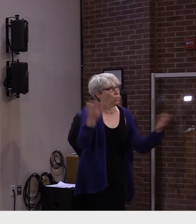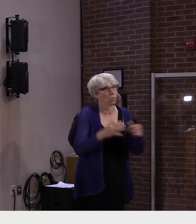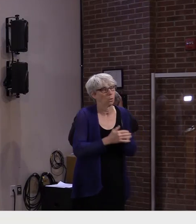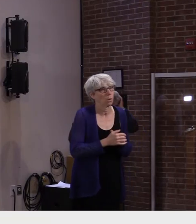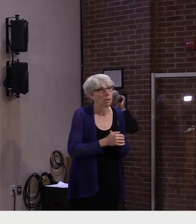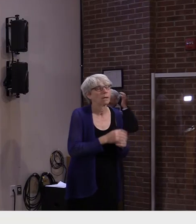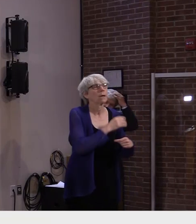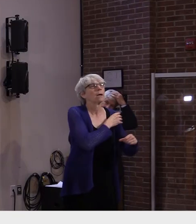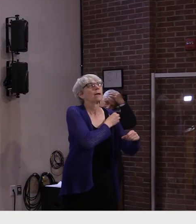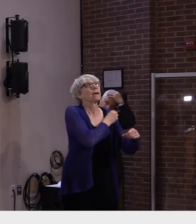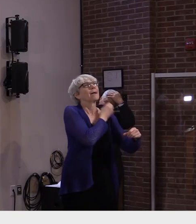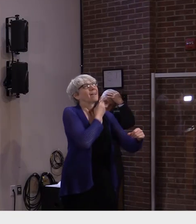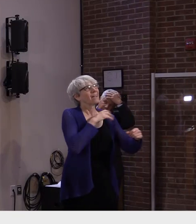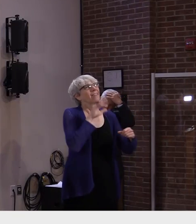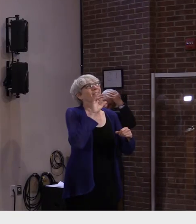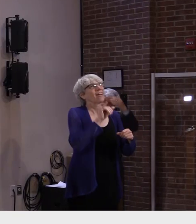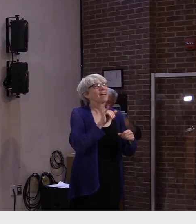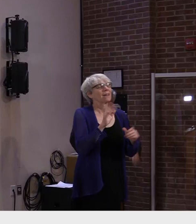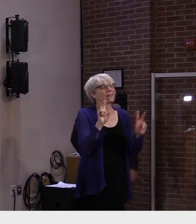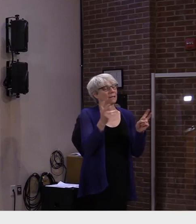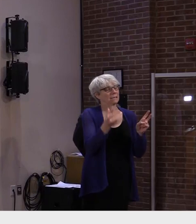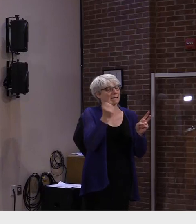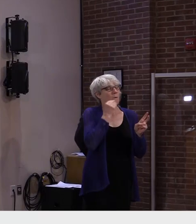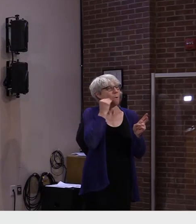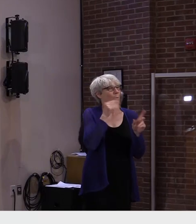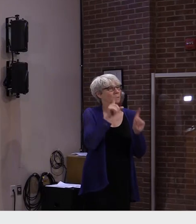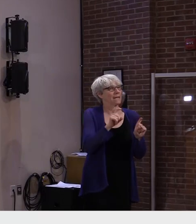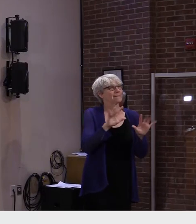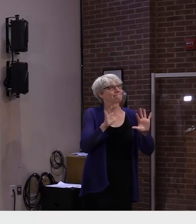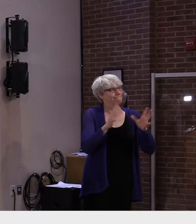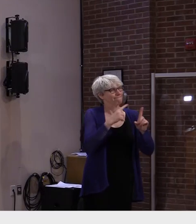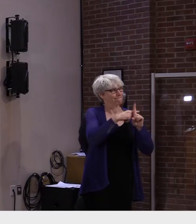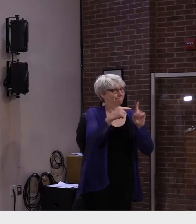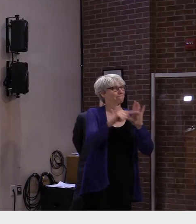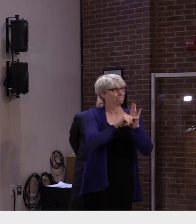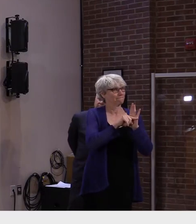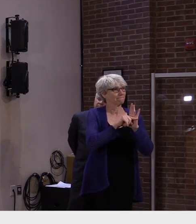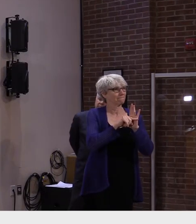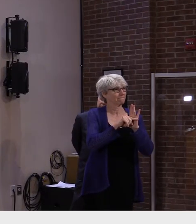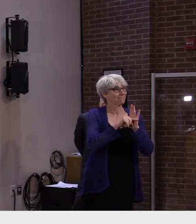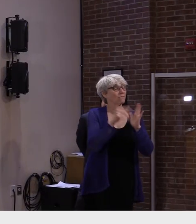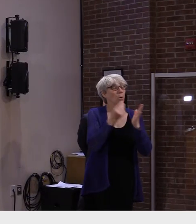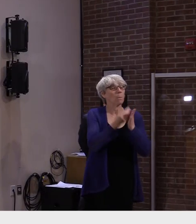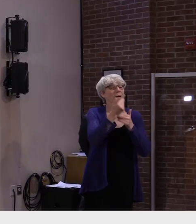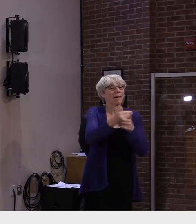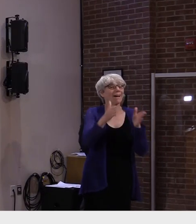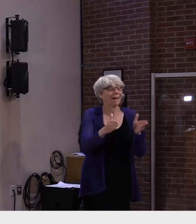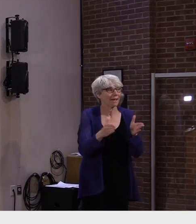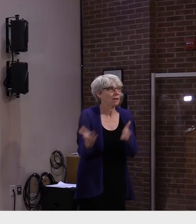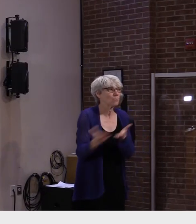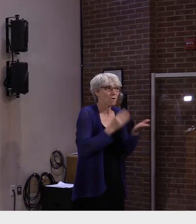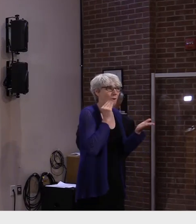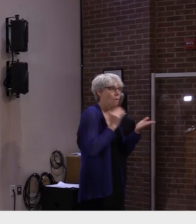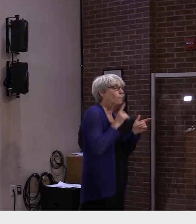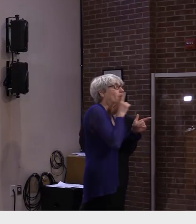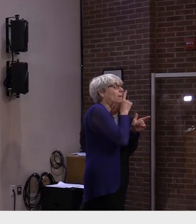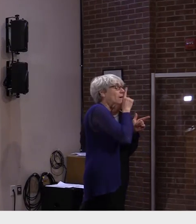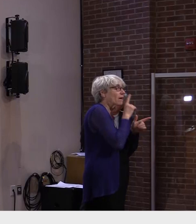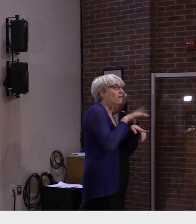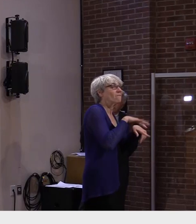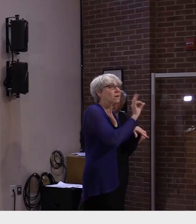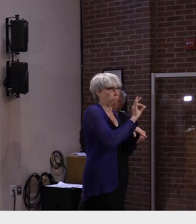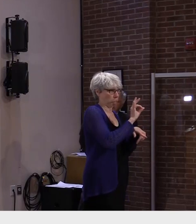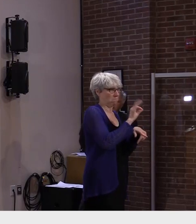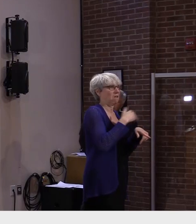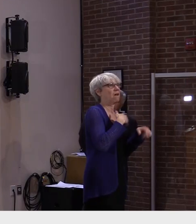caveats in that test. So when you do a home test, if you're positive at a time like now and you